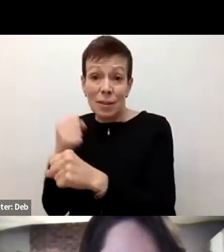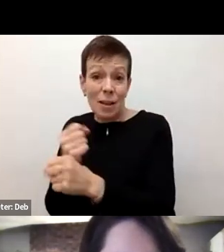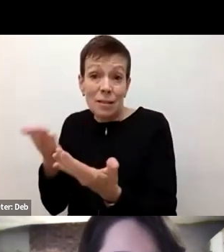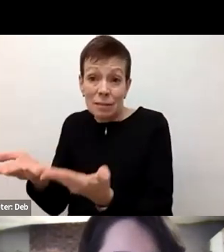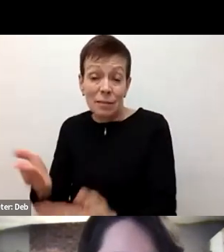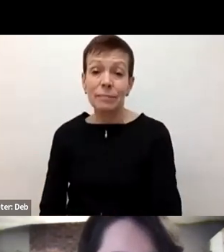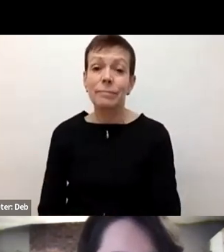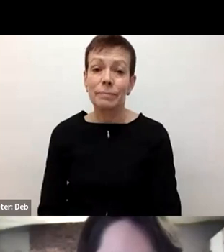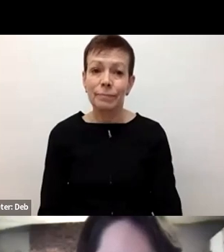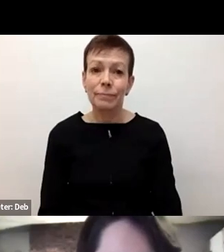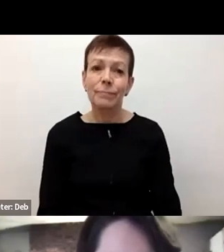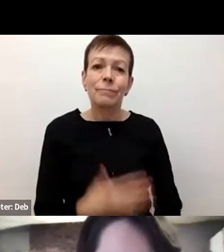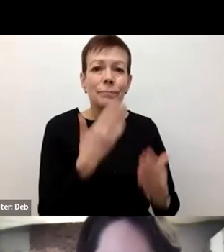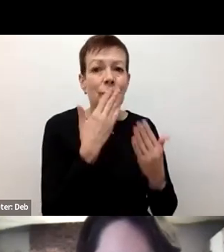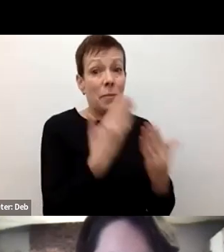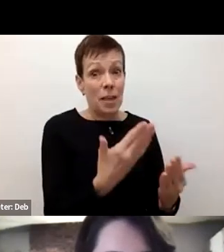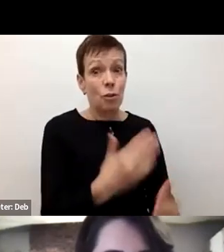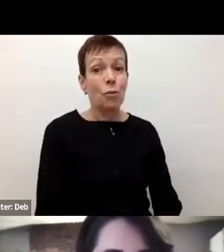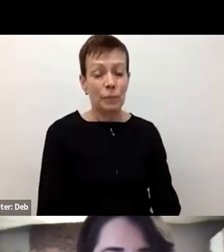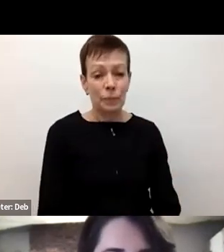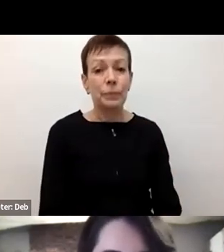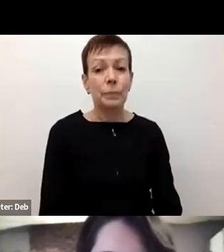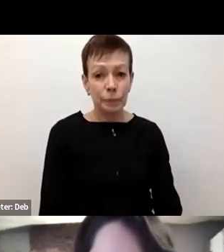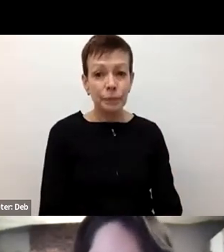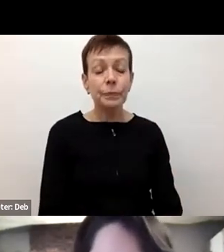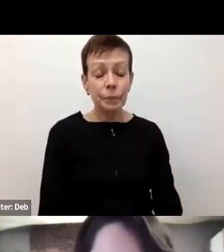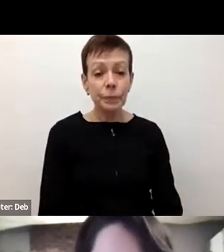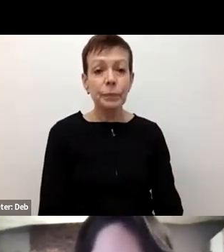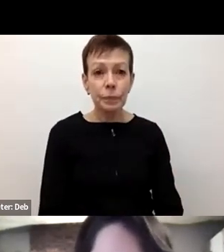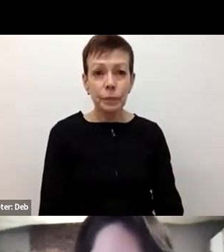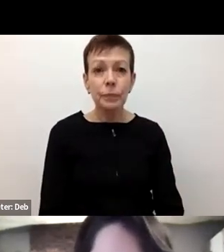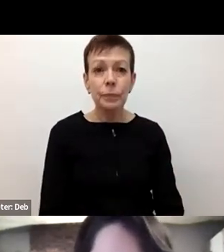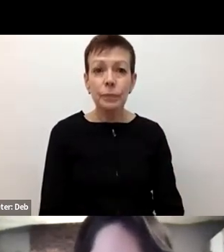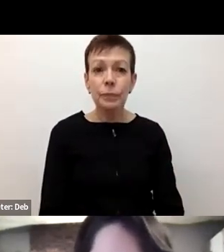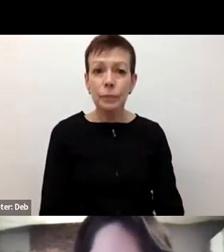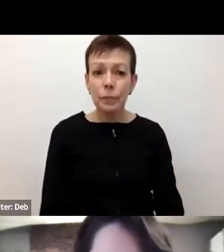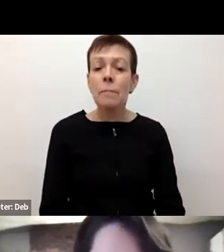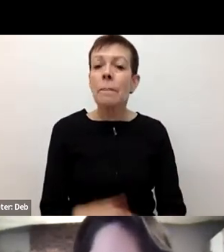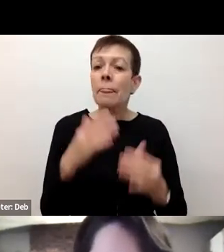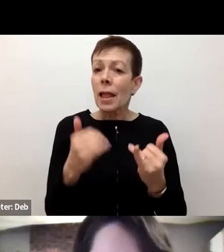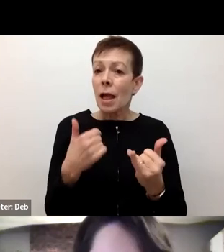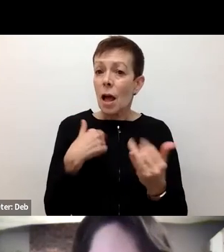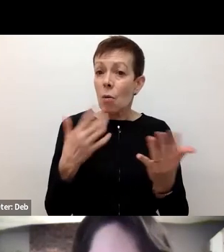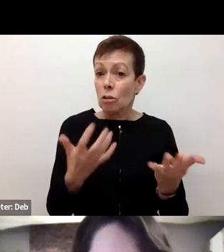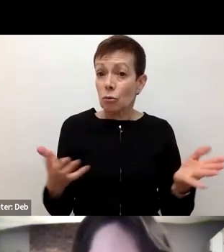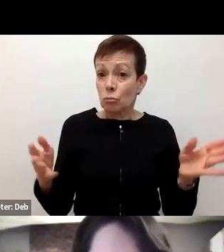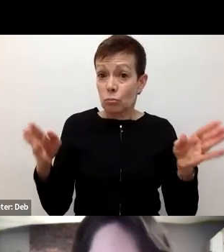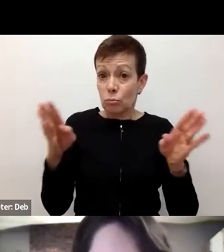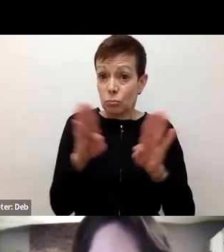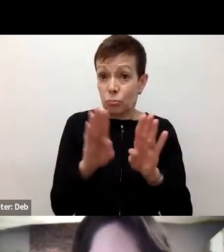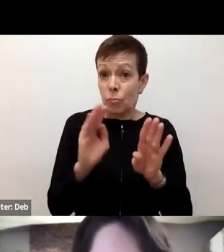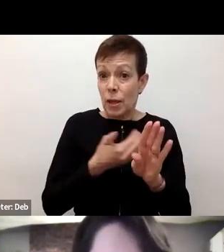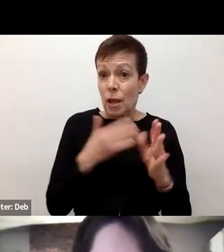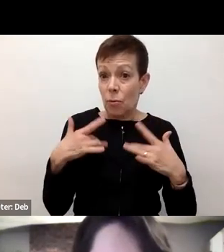Wonderful. Thank you very much, Hannah, for your responses. I want to now close the event, but before that, I want to give